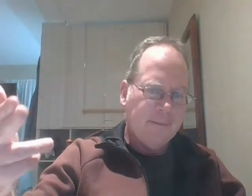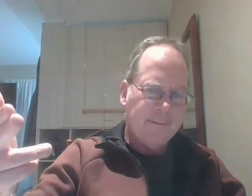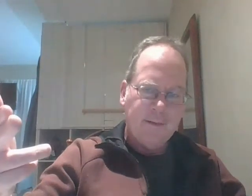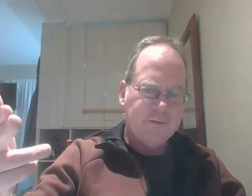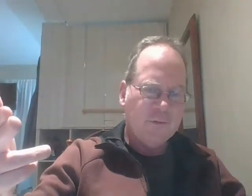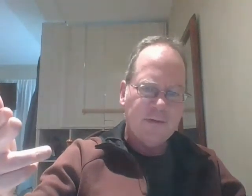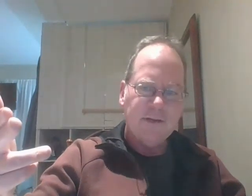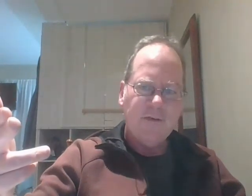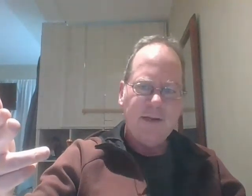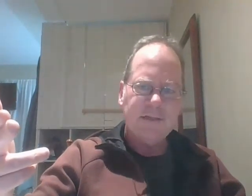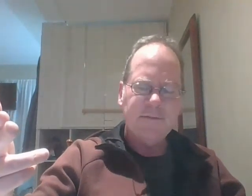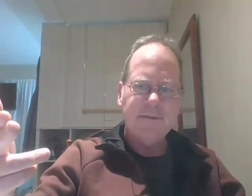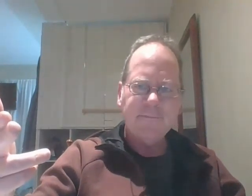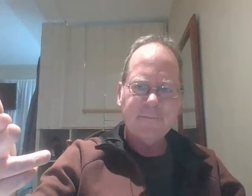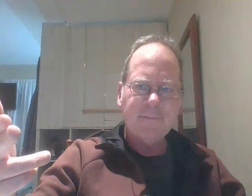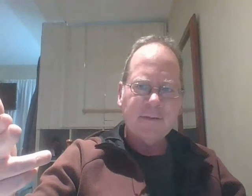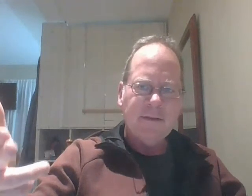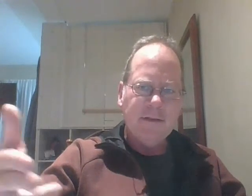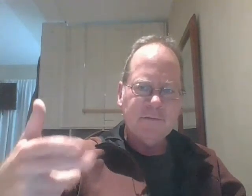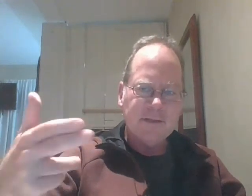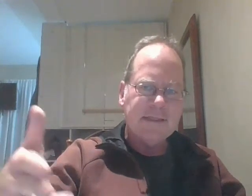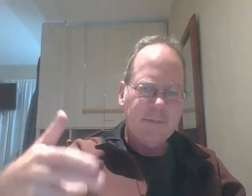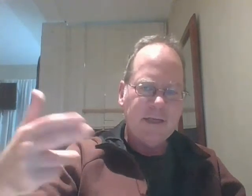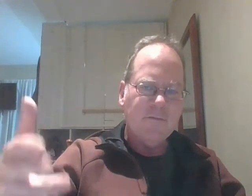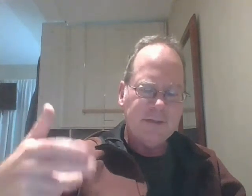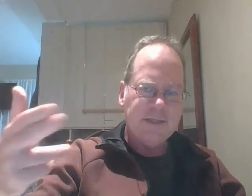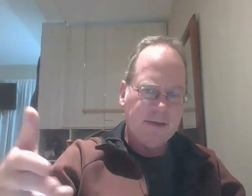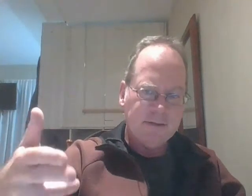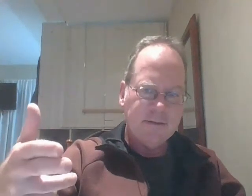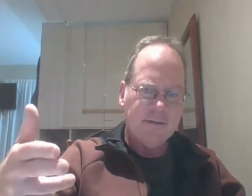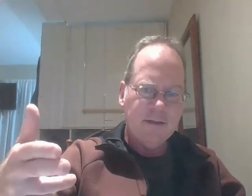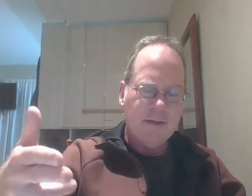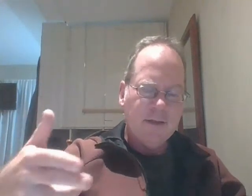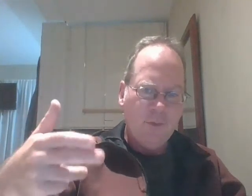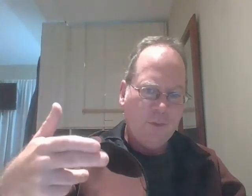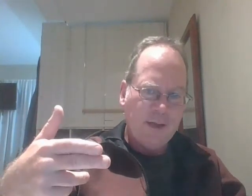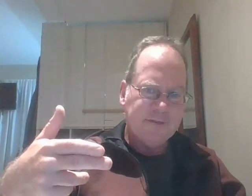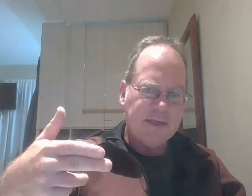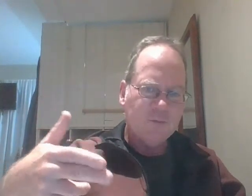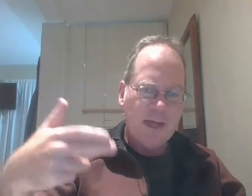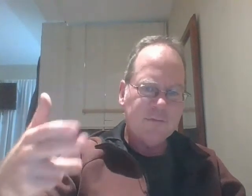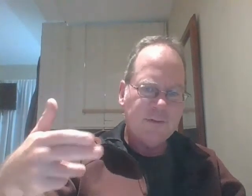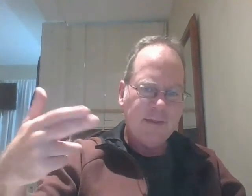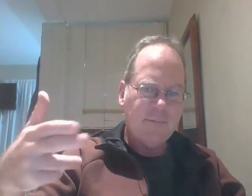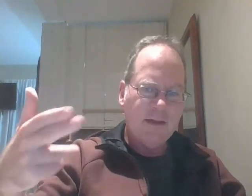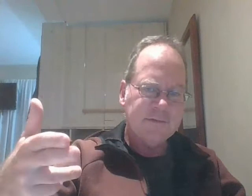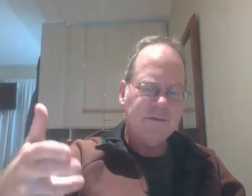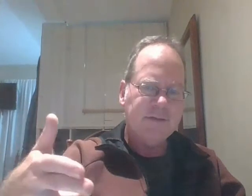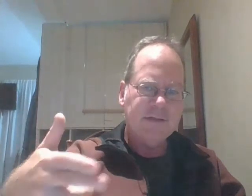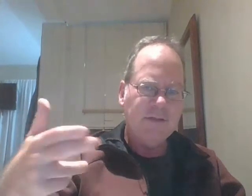i'll do whatever the government asks me as long as they get my government check but what i'm saying is what happens when that thing bounces or doesn't or